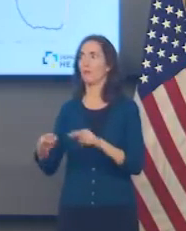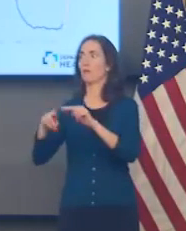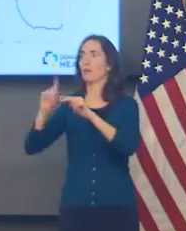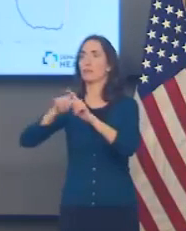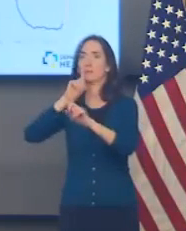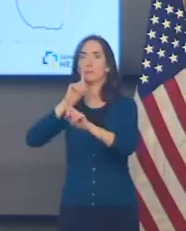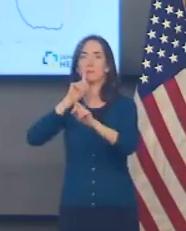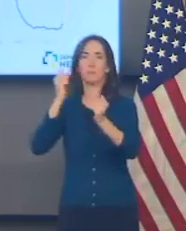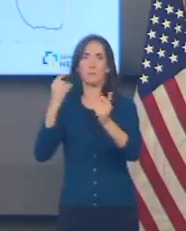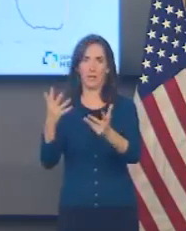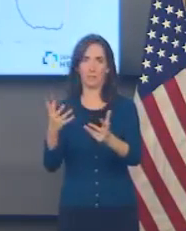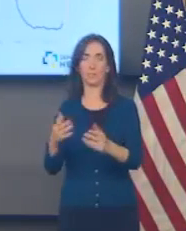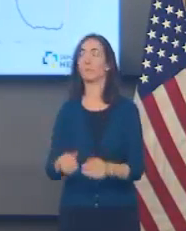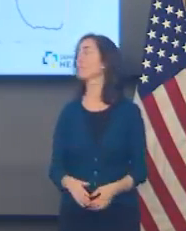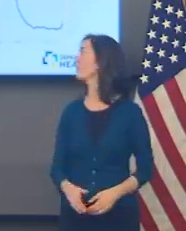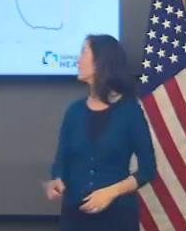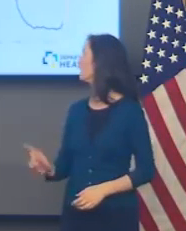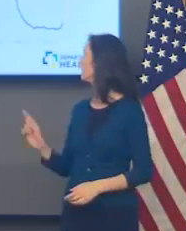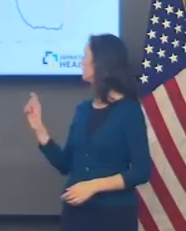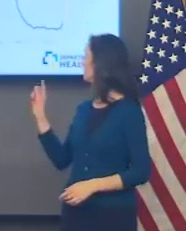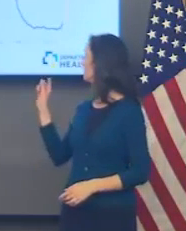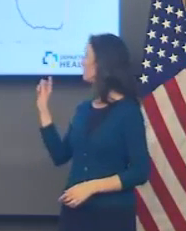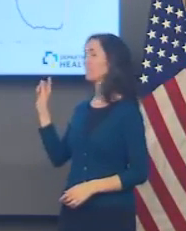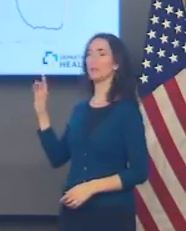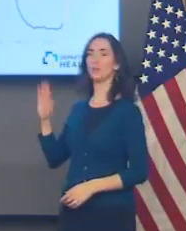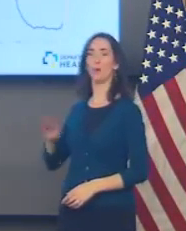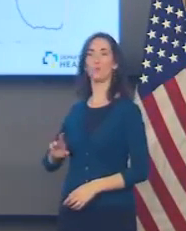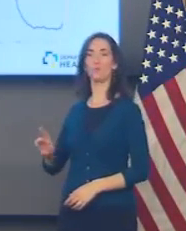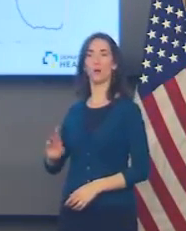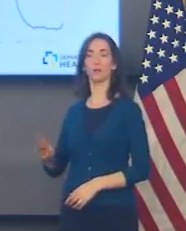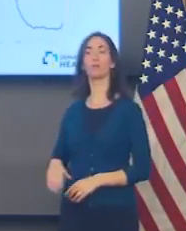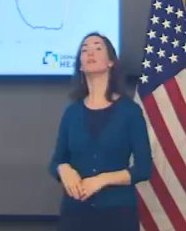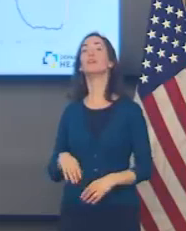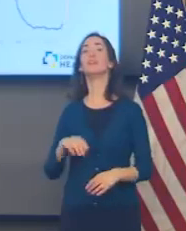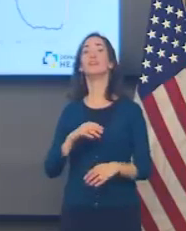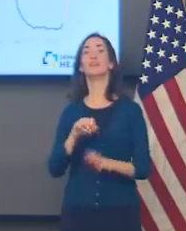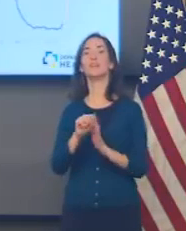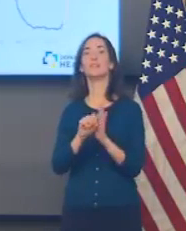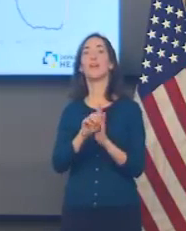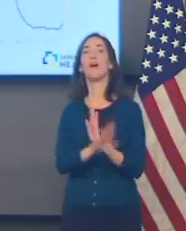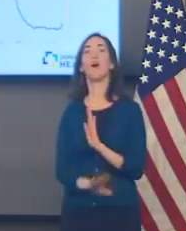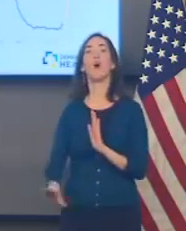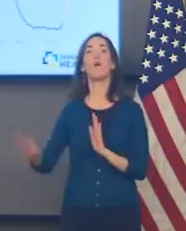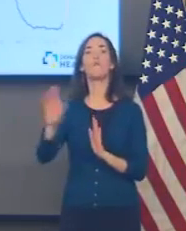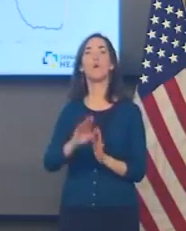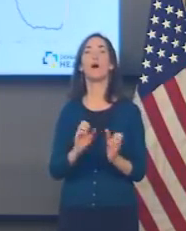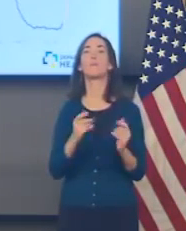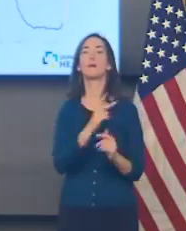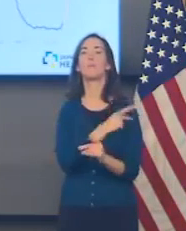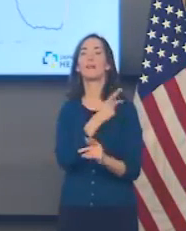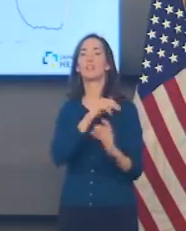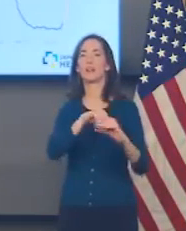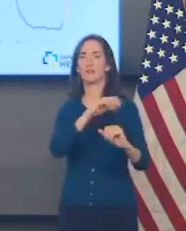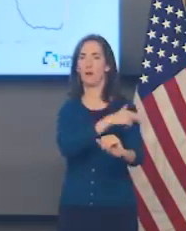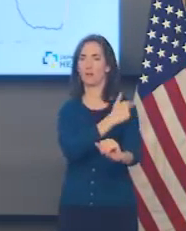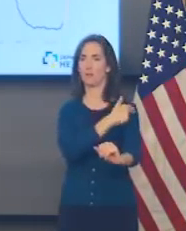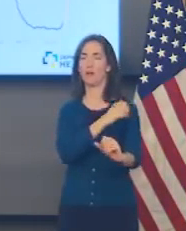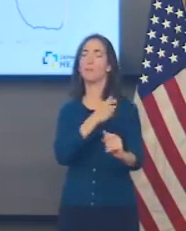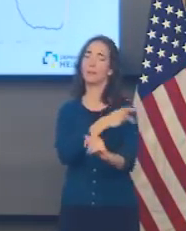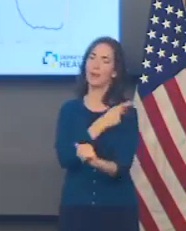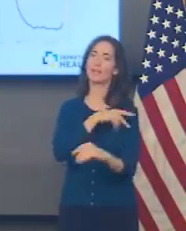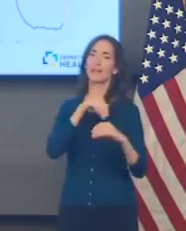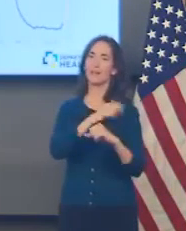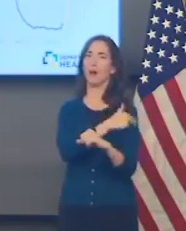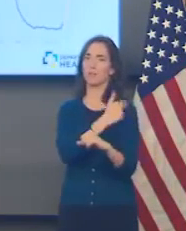number of patients hospitalized with COVID throughout the state, and this is really the graph that we have the most focus